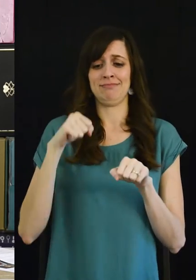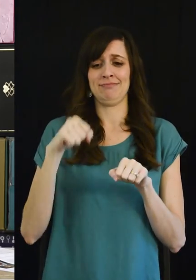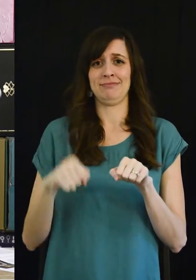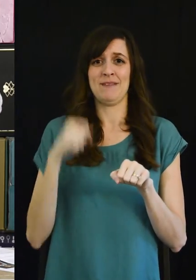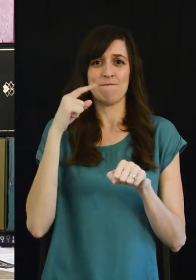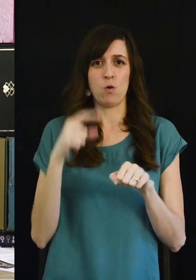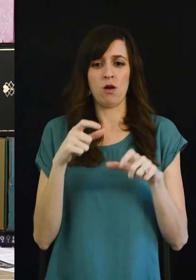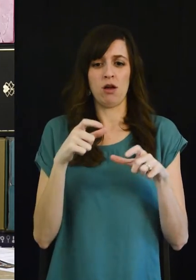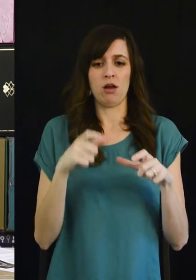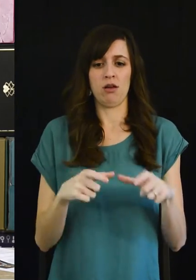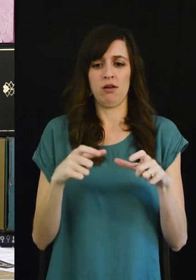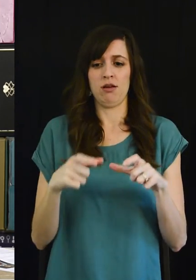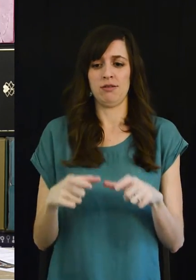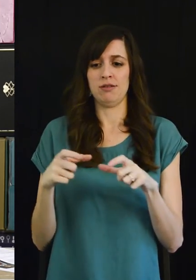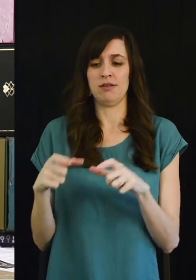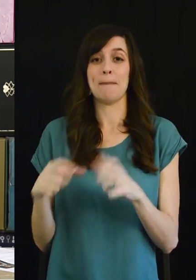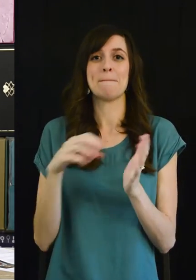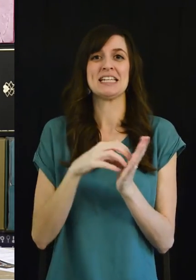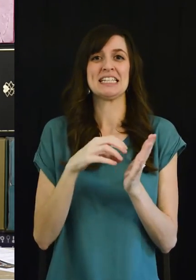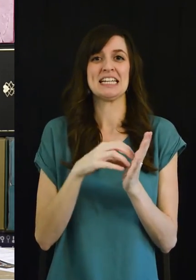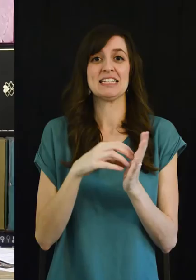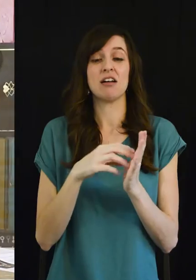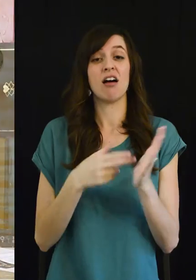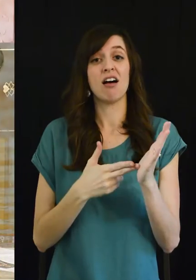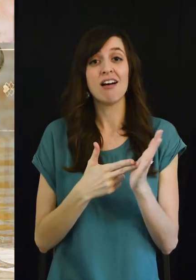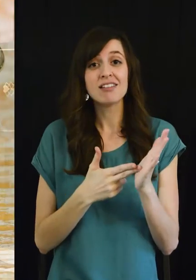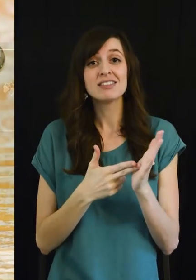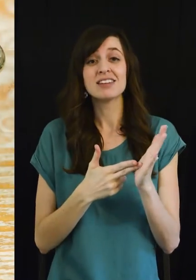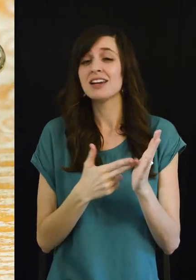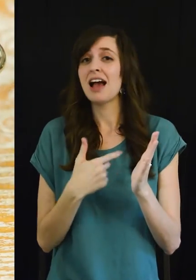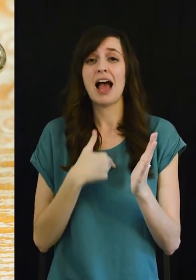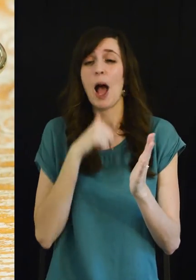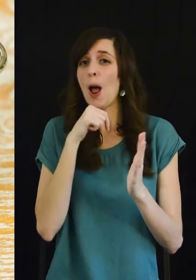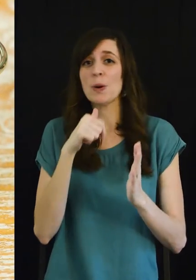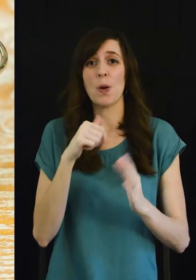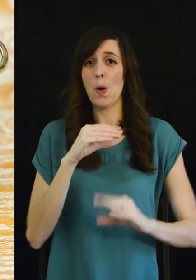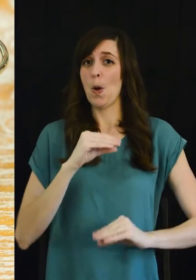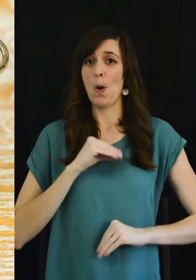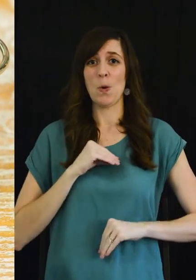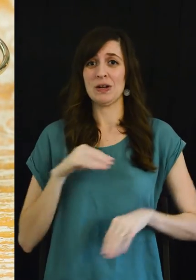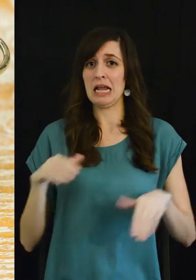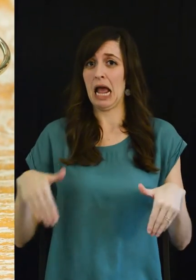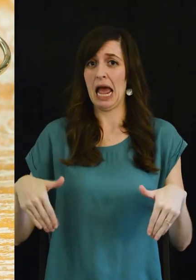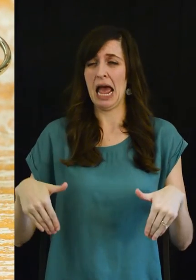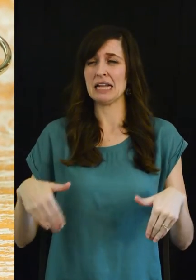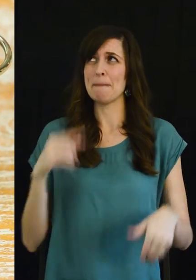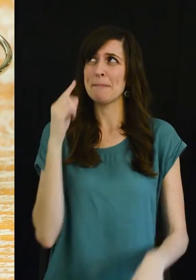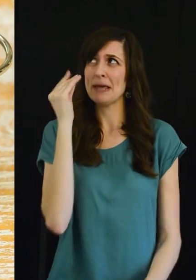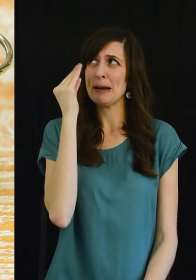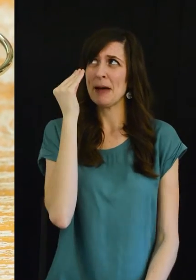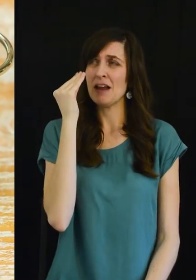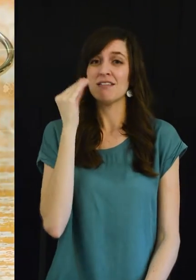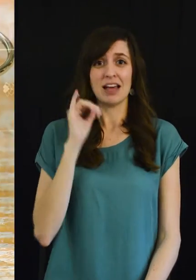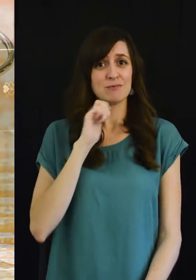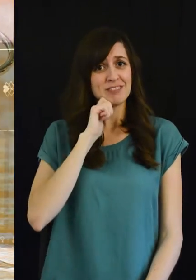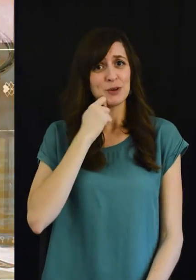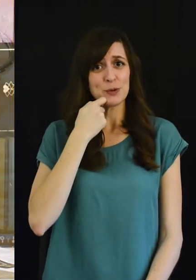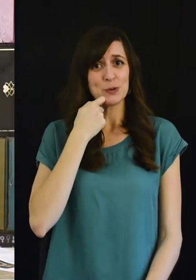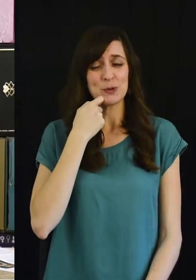there's very cool honestly I don't own a full set of these now I'm thinking about it that is really really